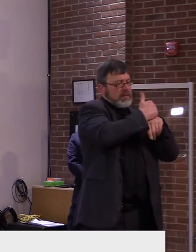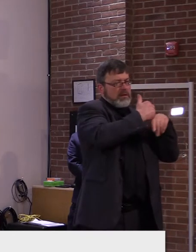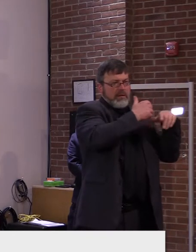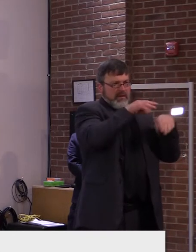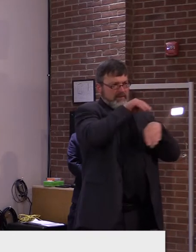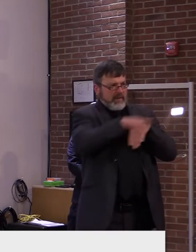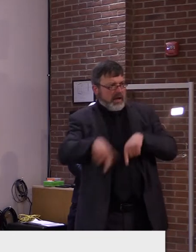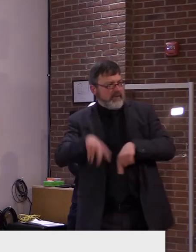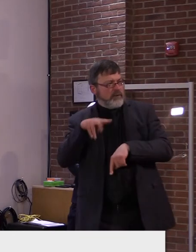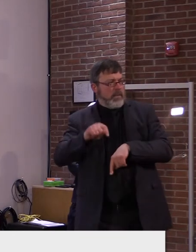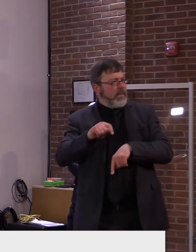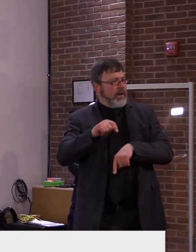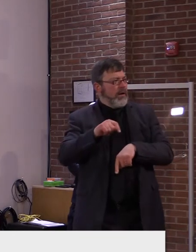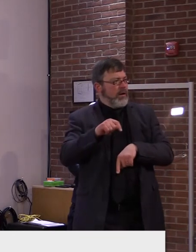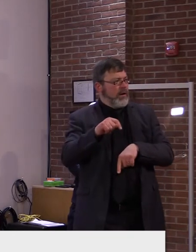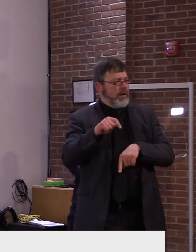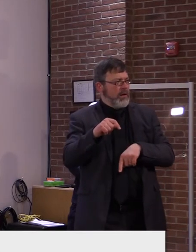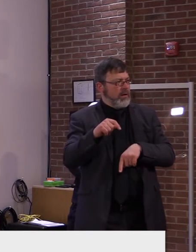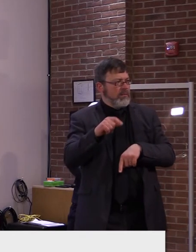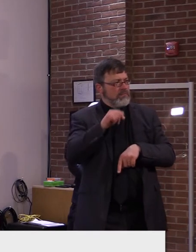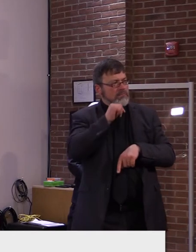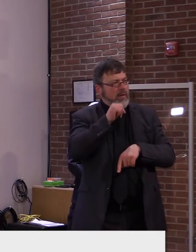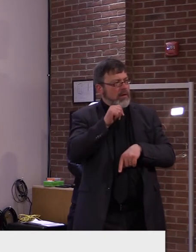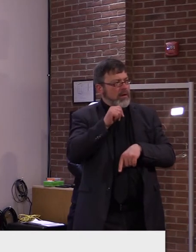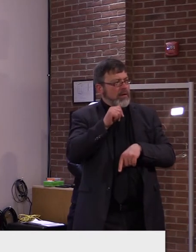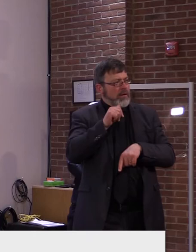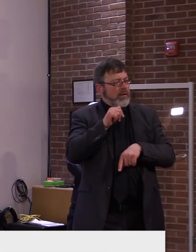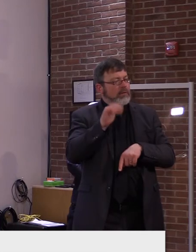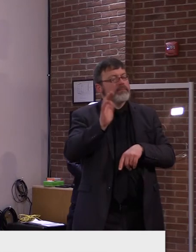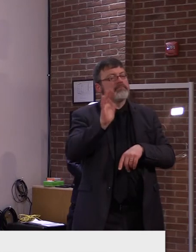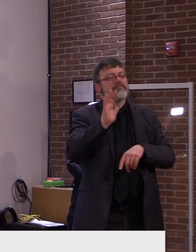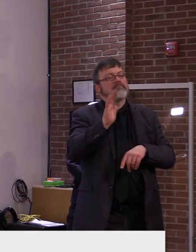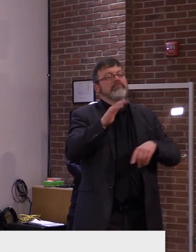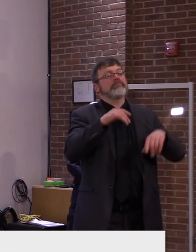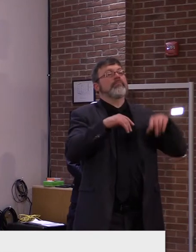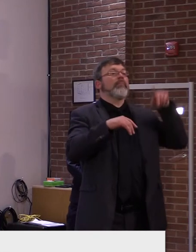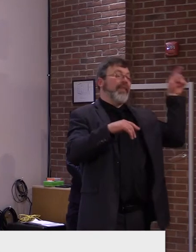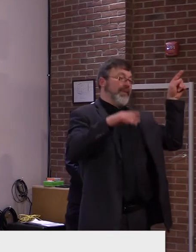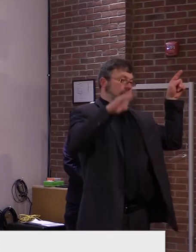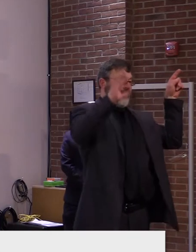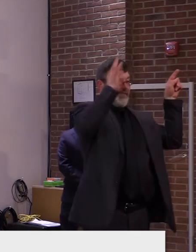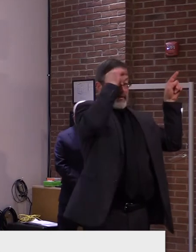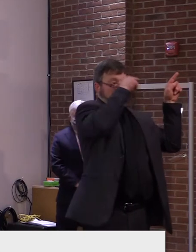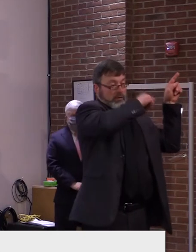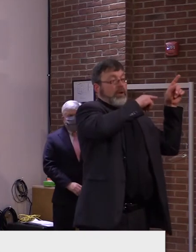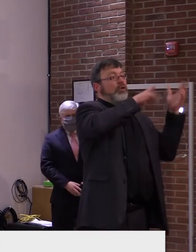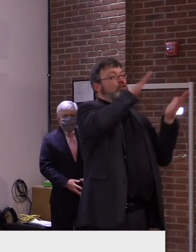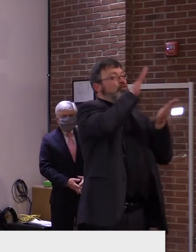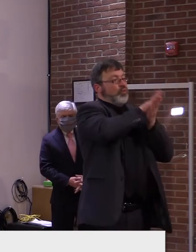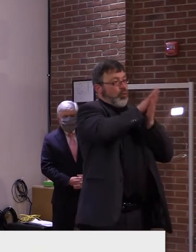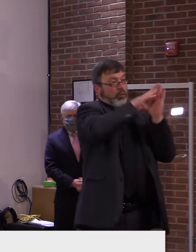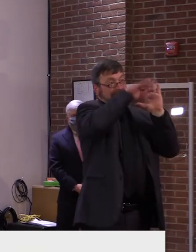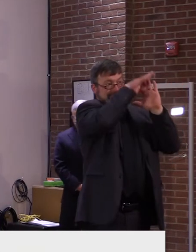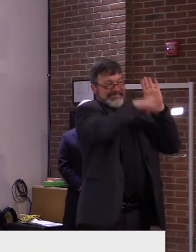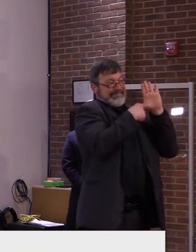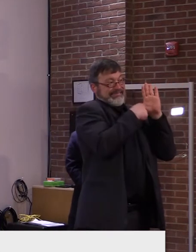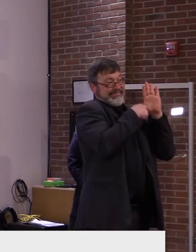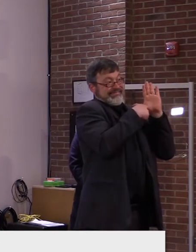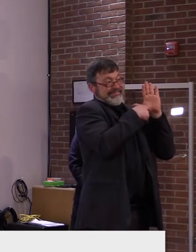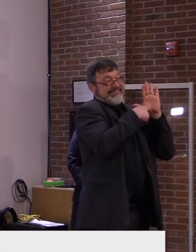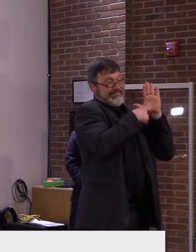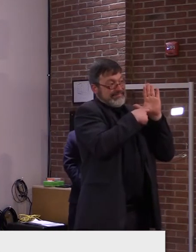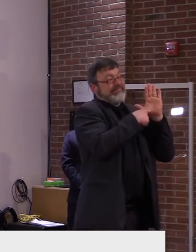for all grades is three feet between desks. And I think the national is six, which is double that. So, you know,